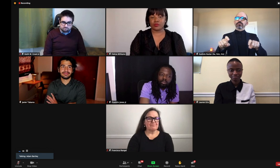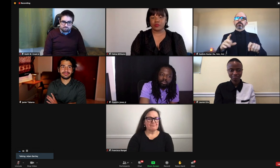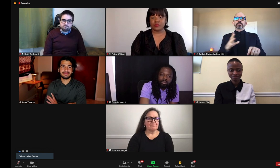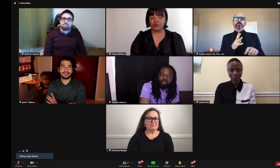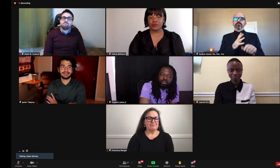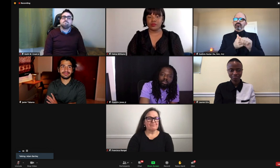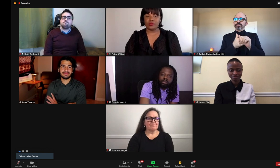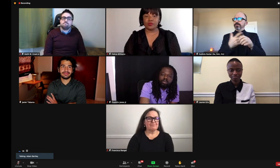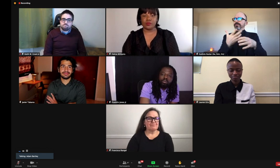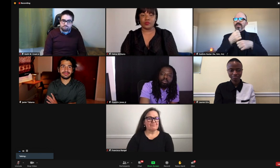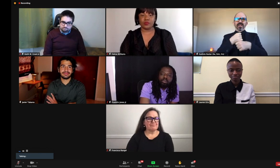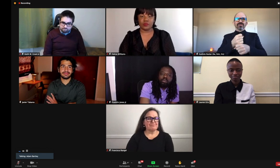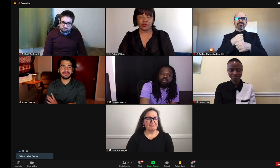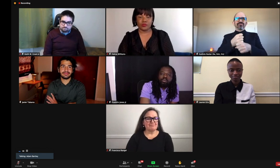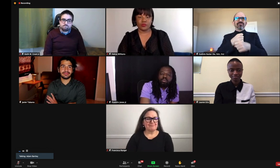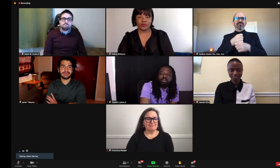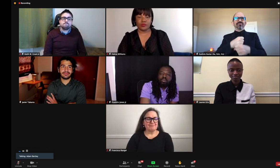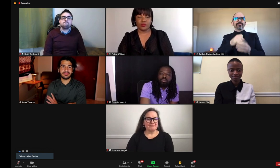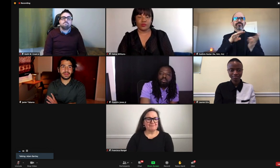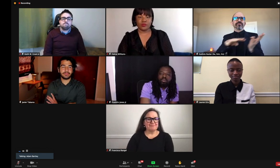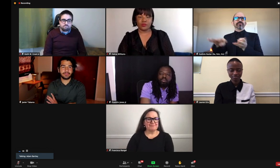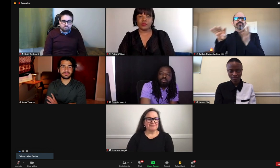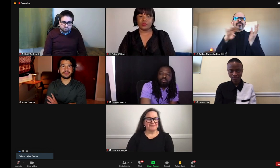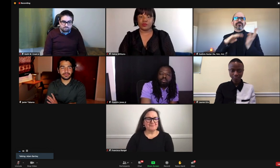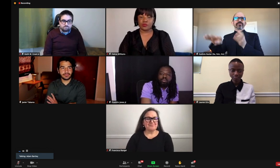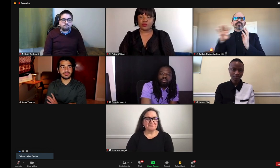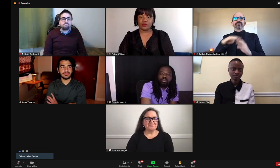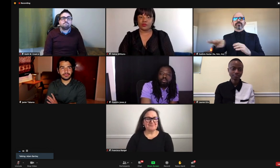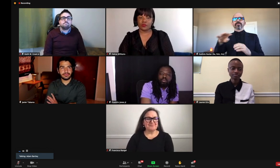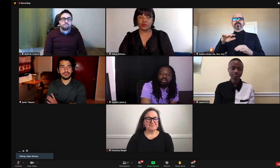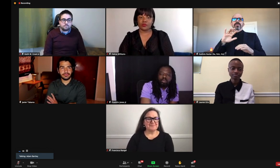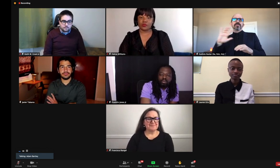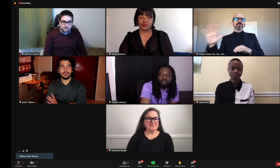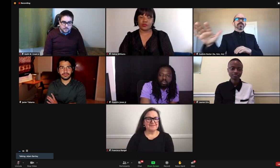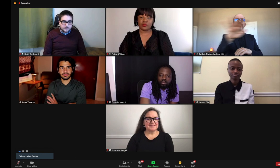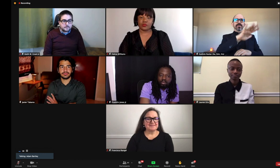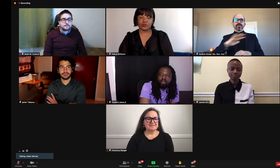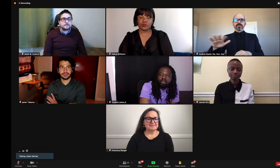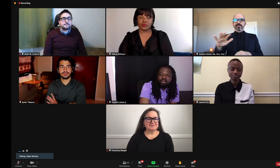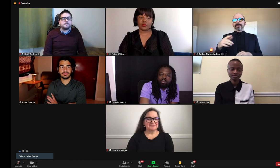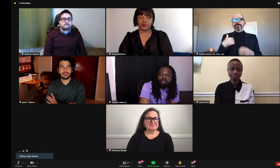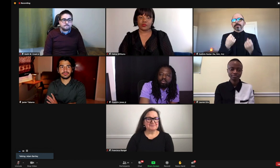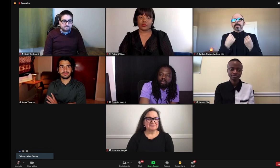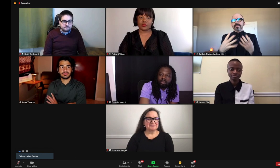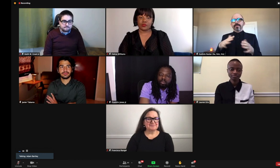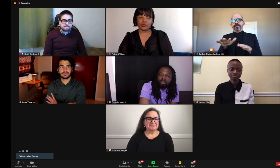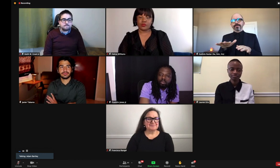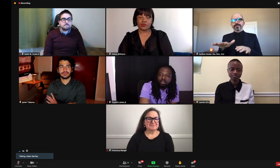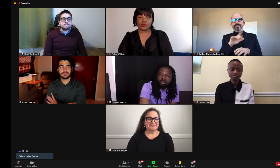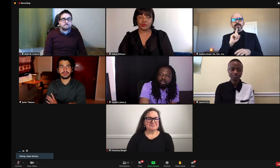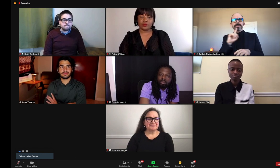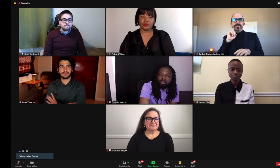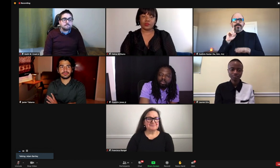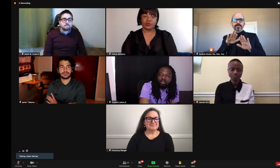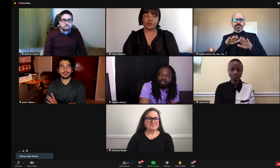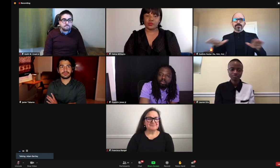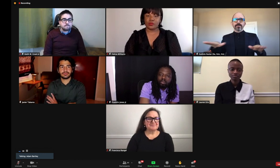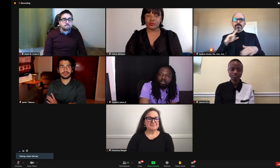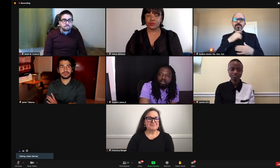that seems a challenge to be surmounted, but a delight to create and work on. And I think there's so much vibrancy out